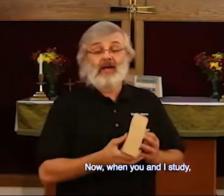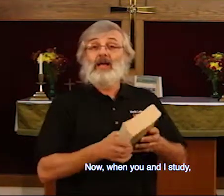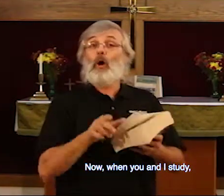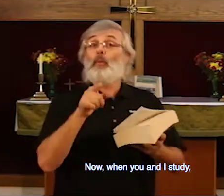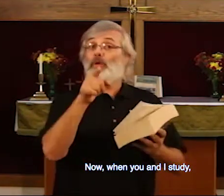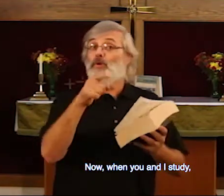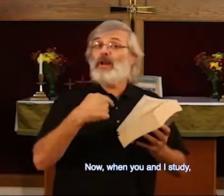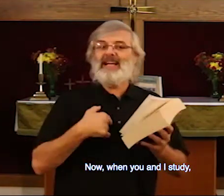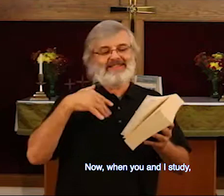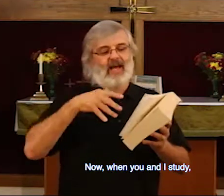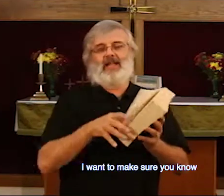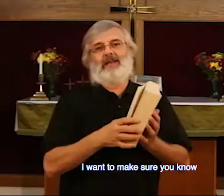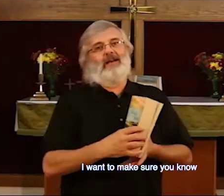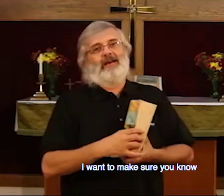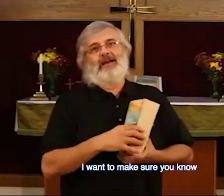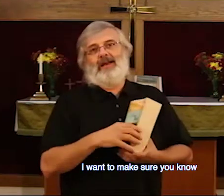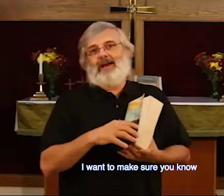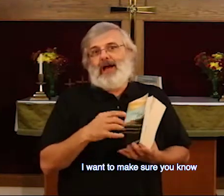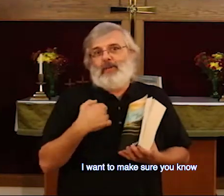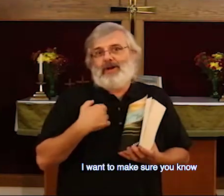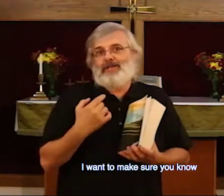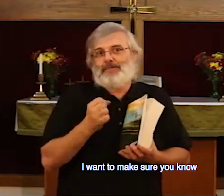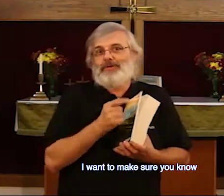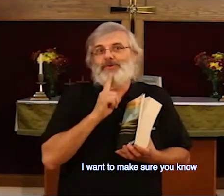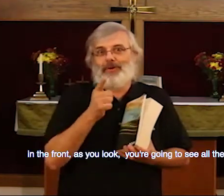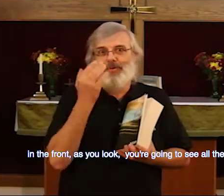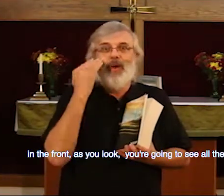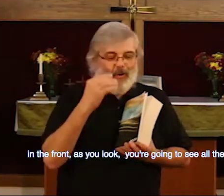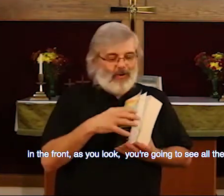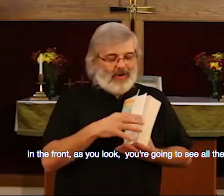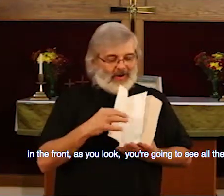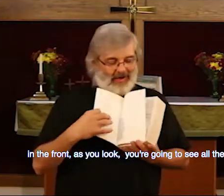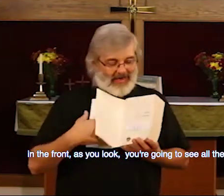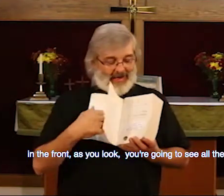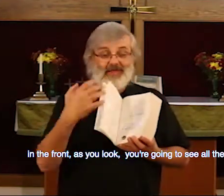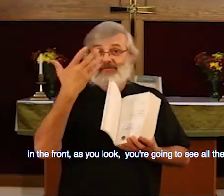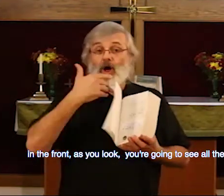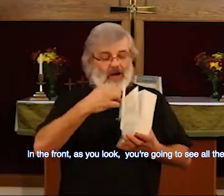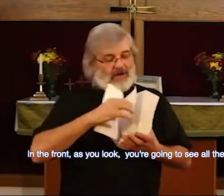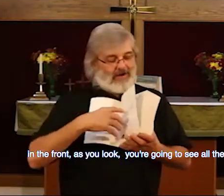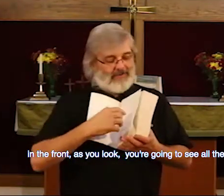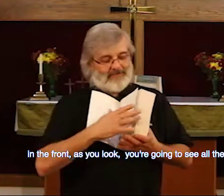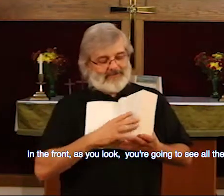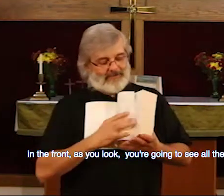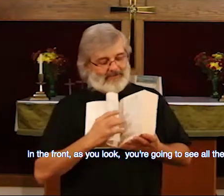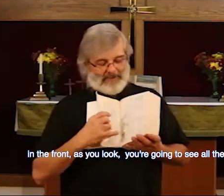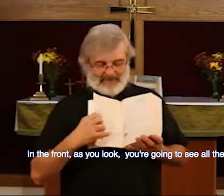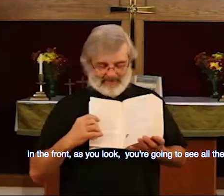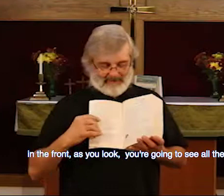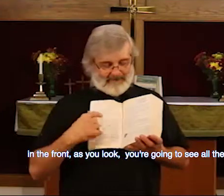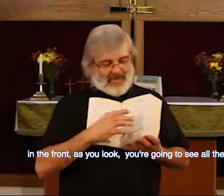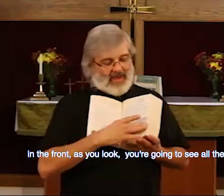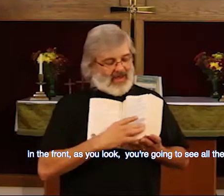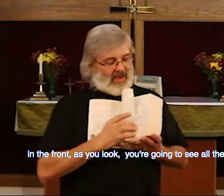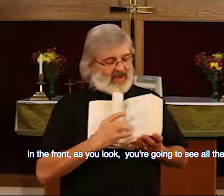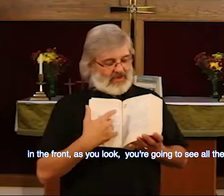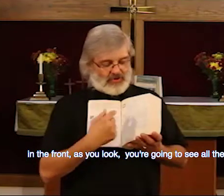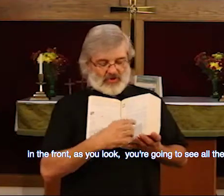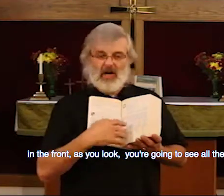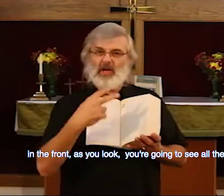Now, when you and I study, I want to just make sure you go in the front, and as you look,